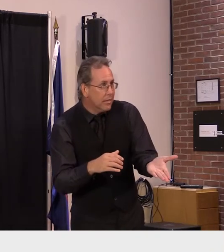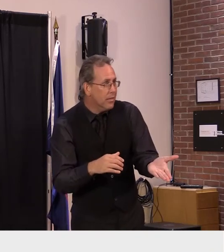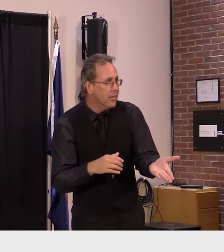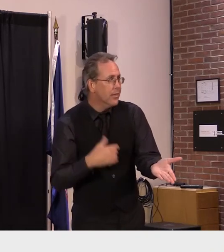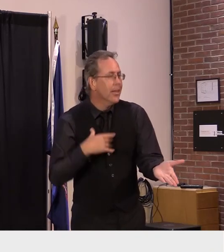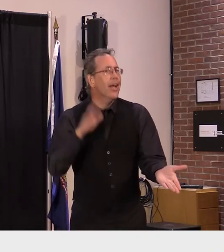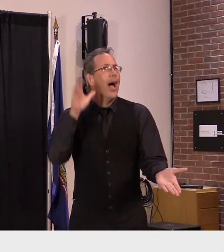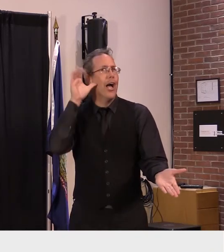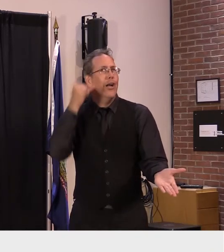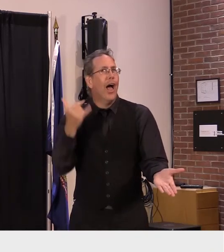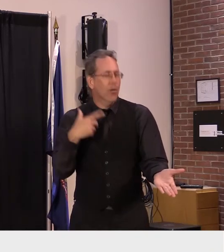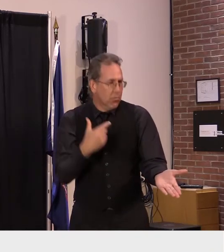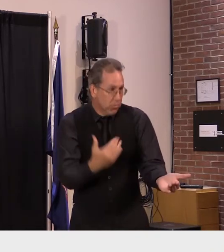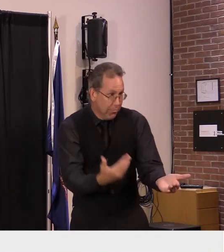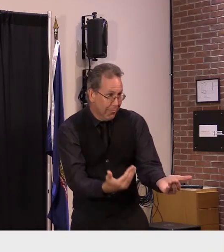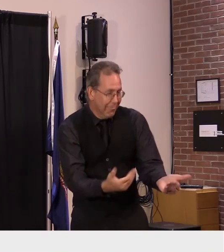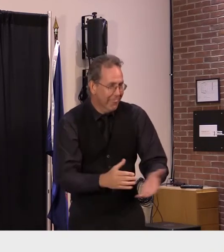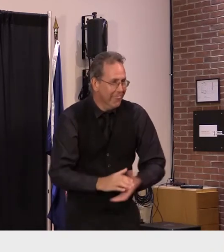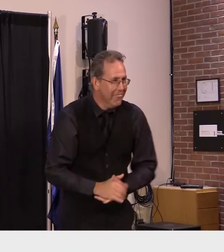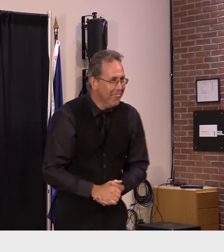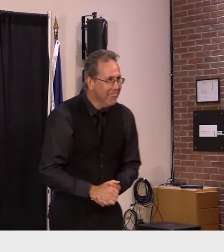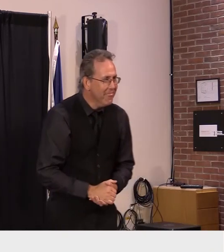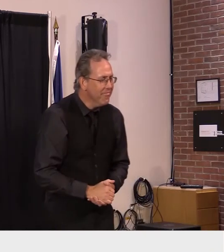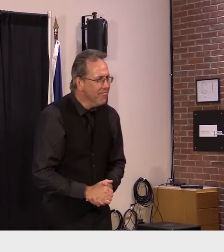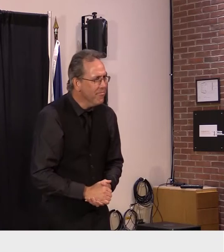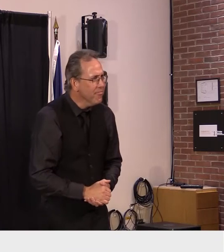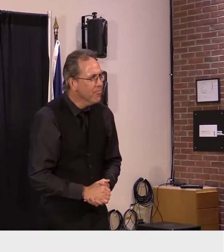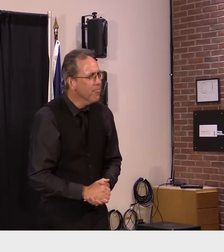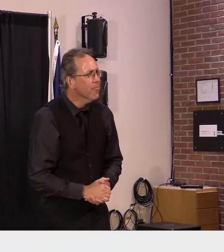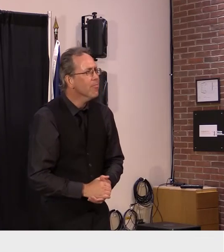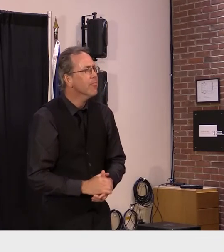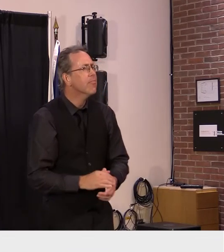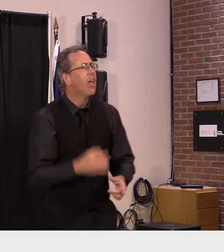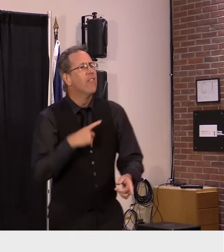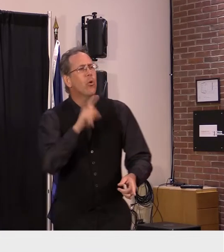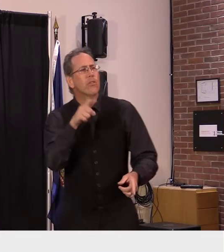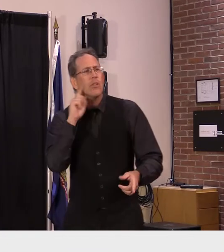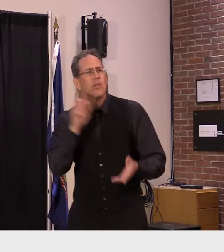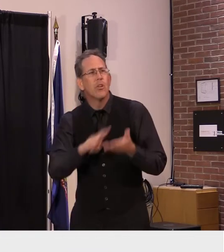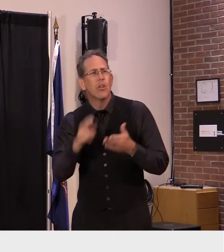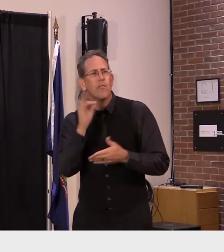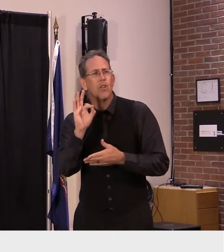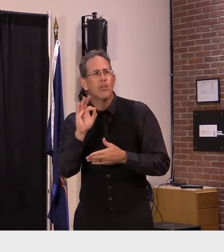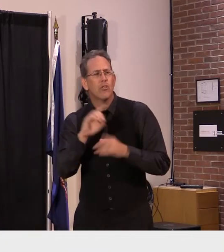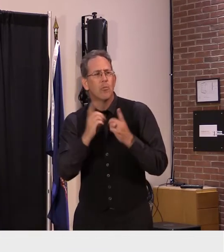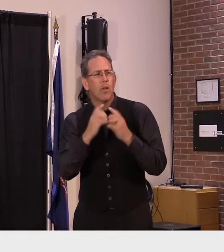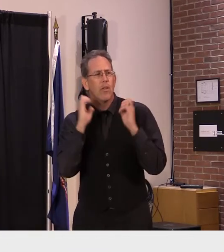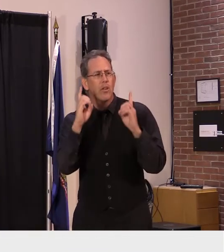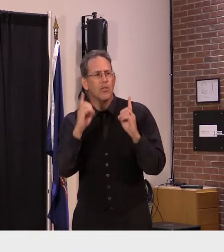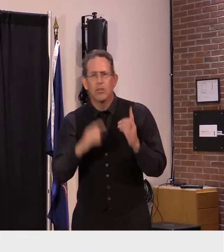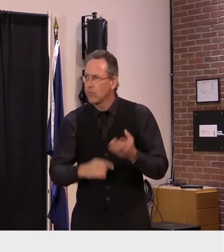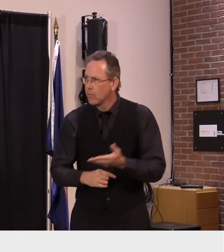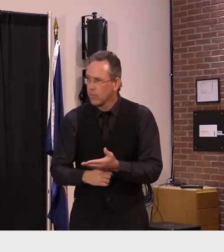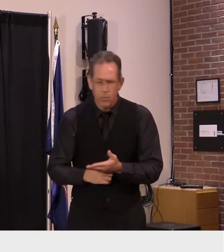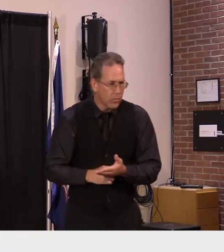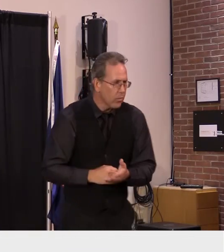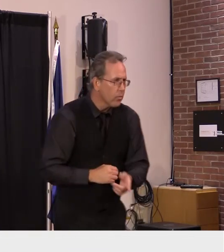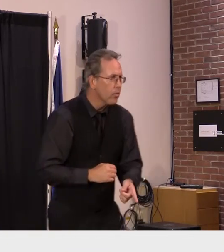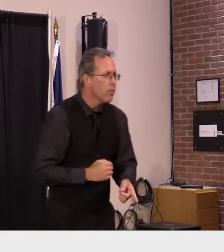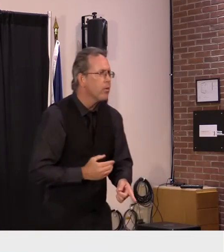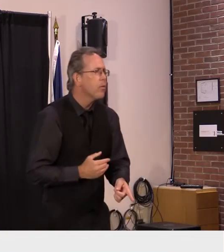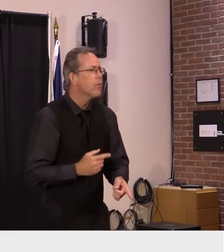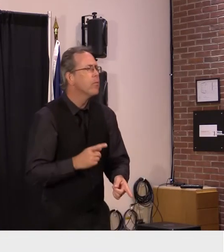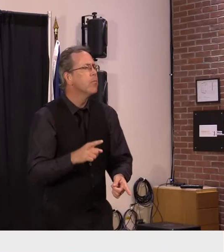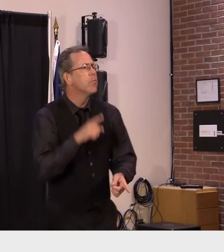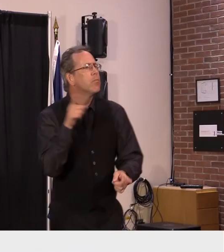are wonderful uh for secretary french um i curious his assessment on some of the